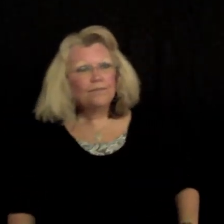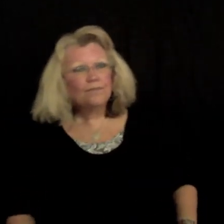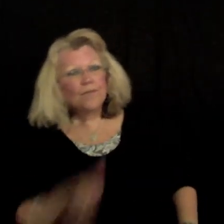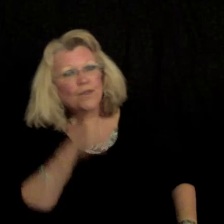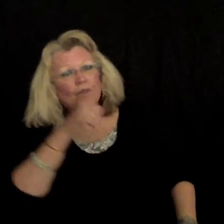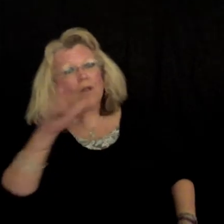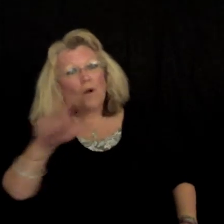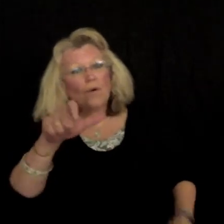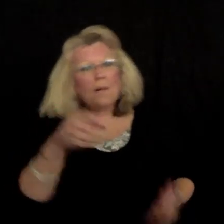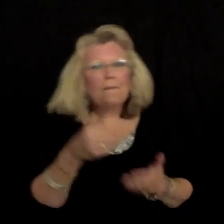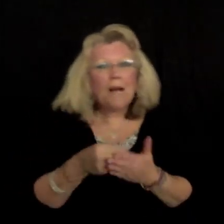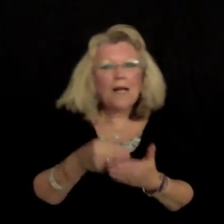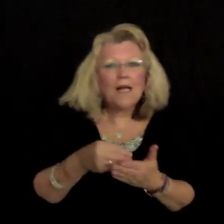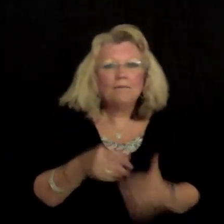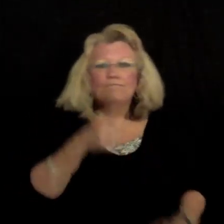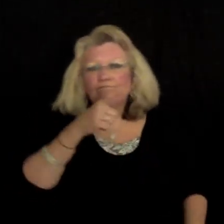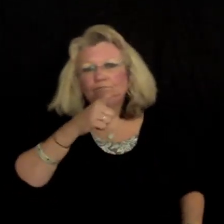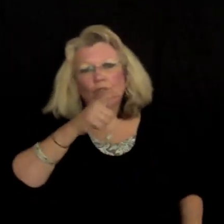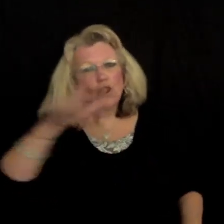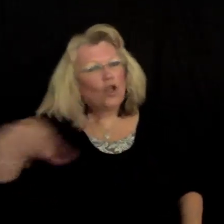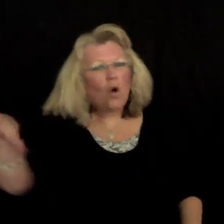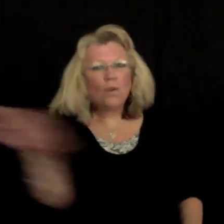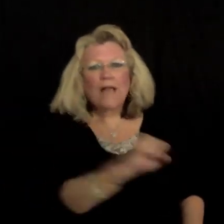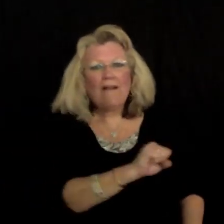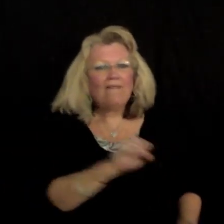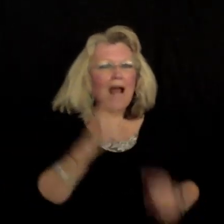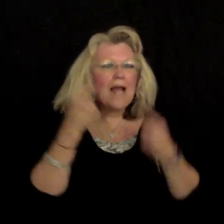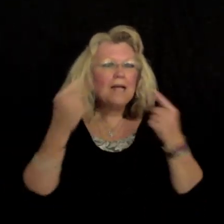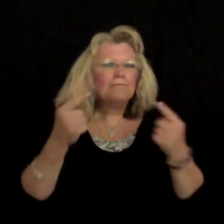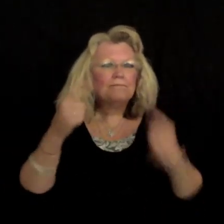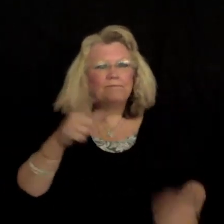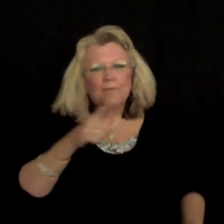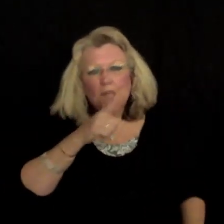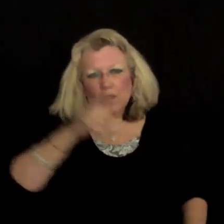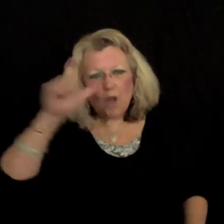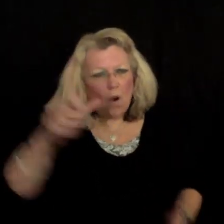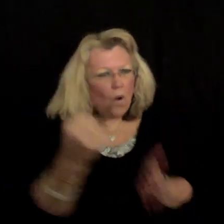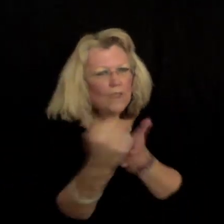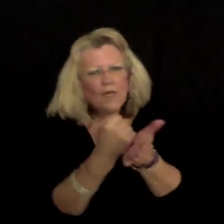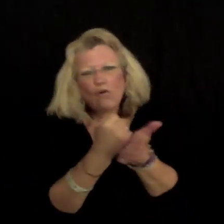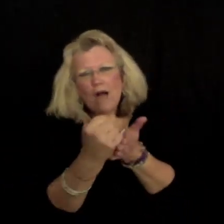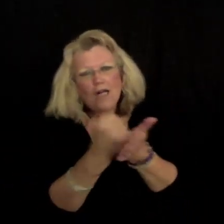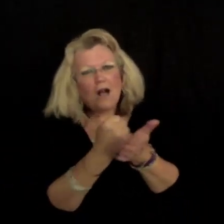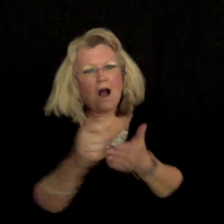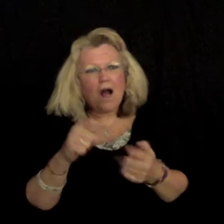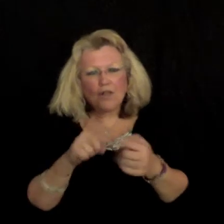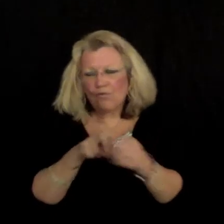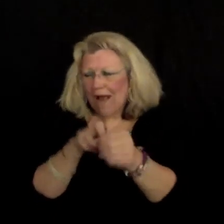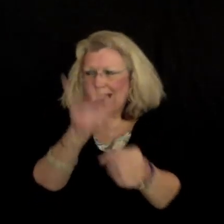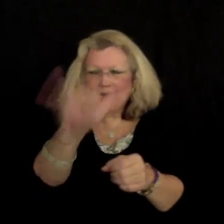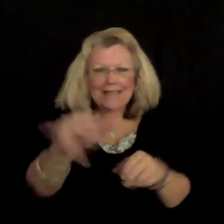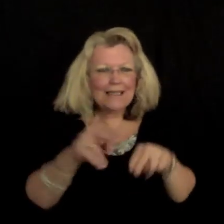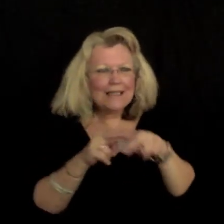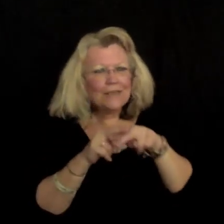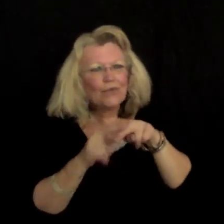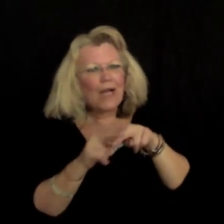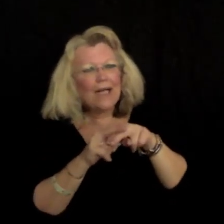It's don't take money, don't take fame Don't need no credit card to ride this train